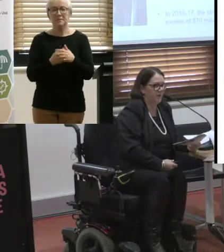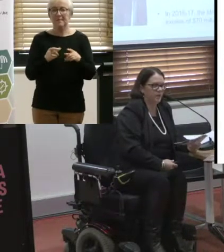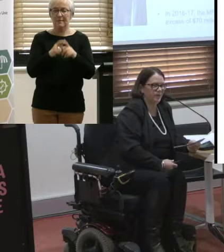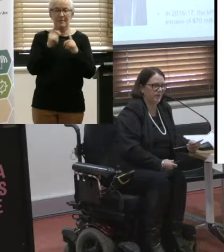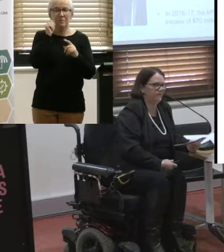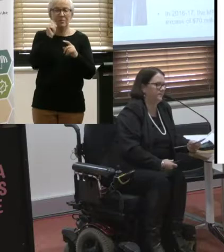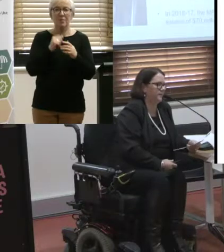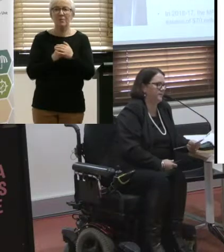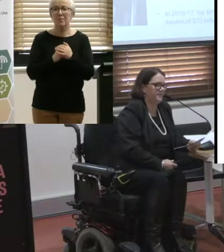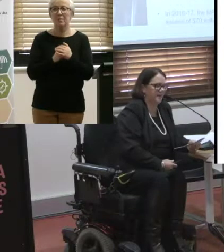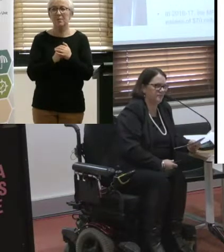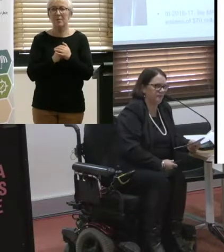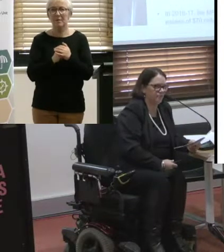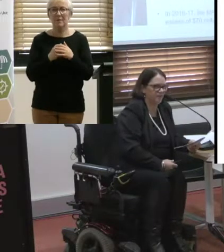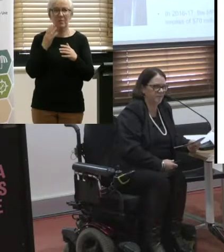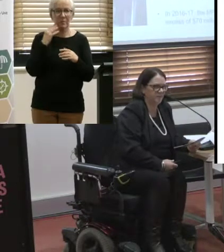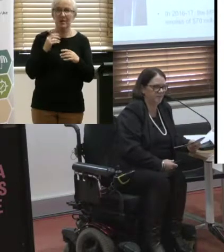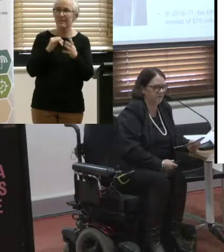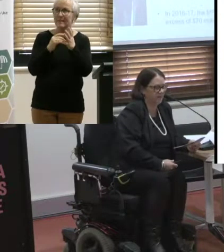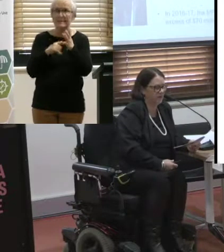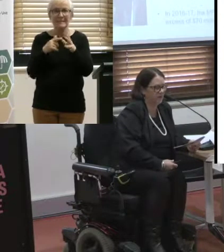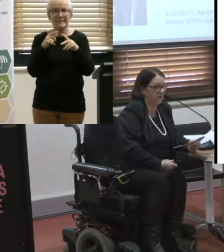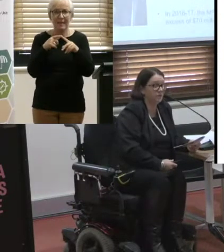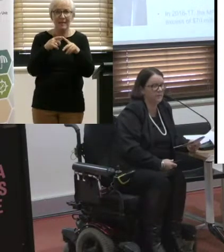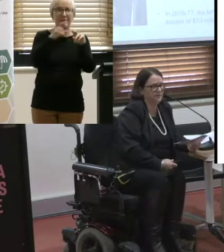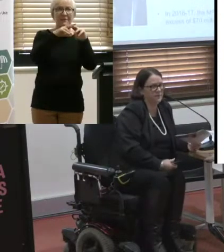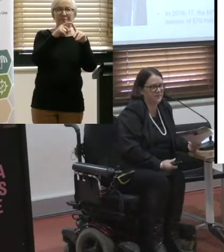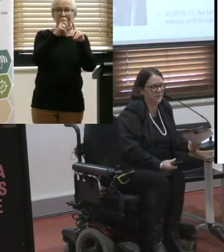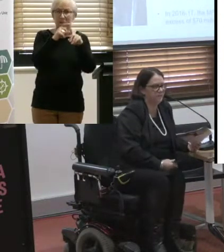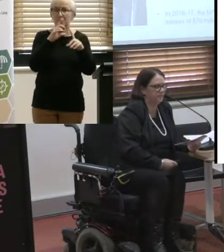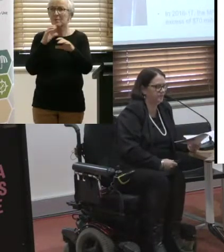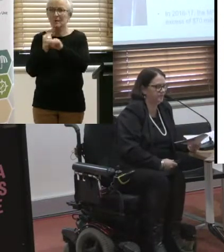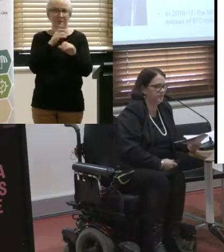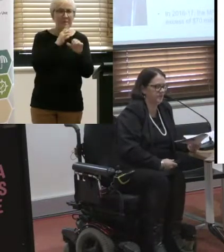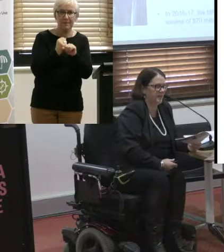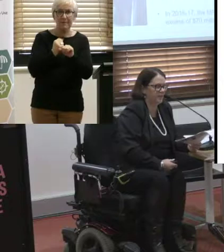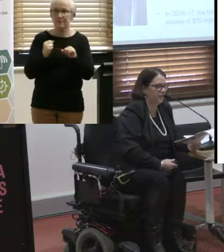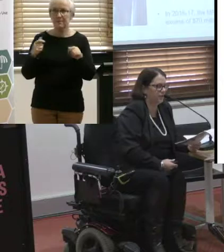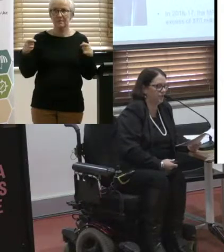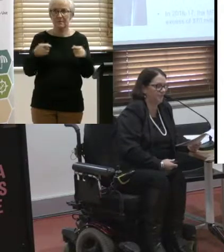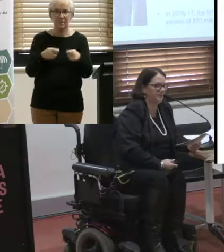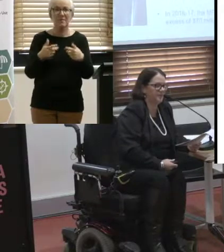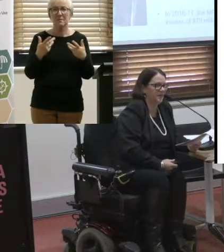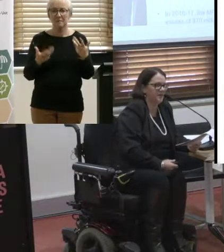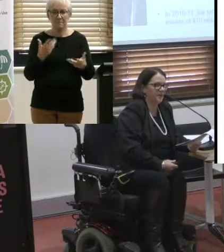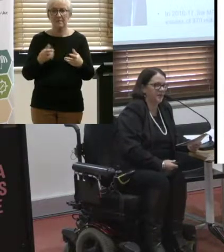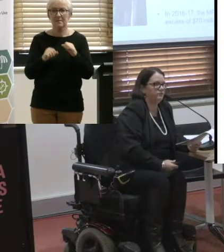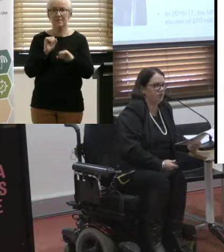minefield when you have, you know, state and federal government and local government, to mention more,